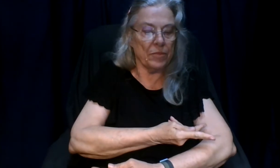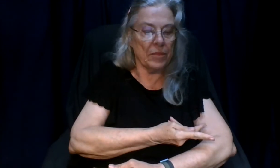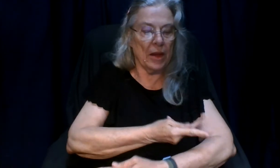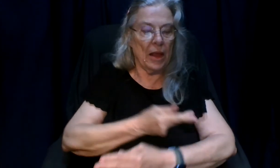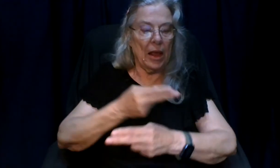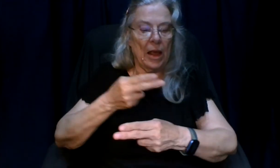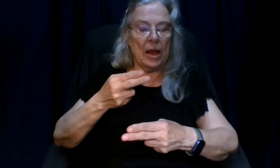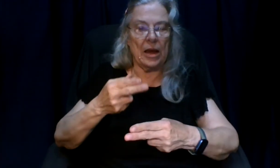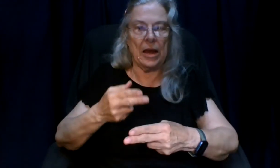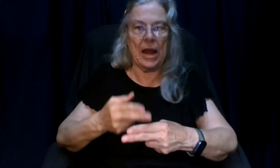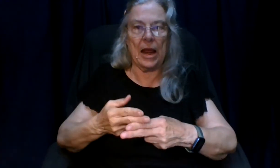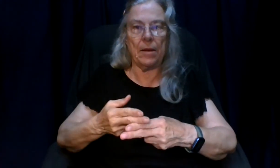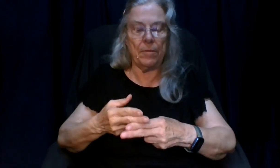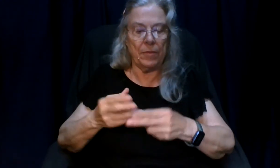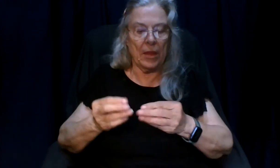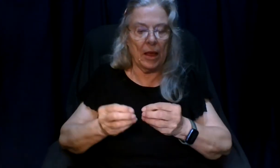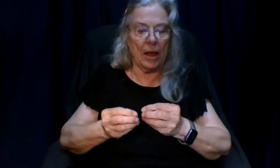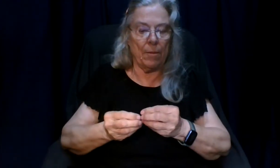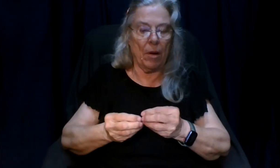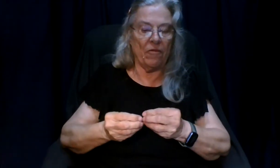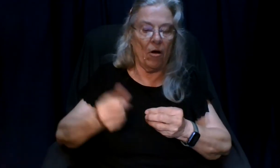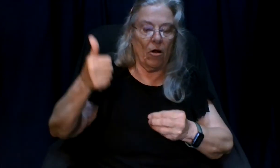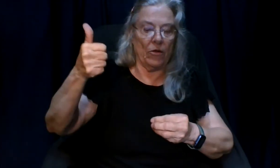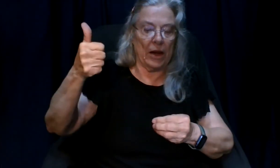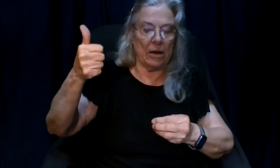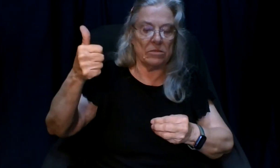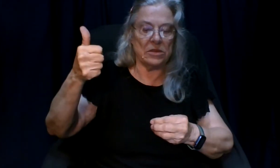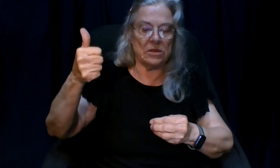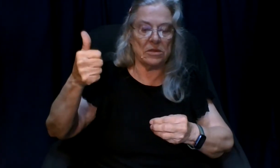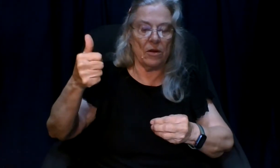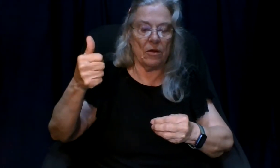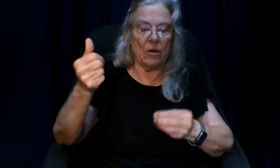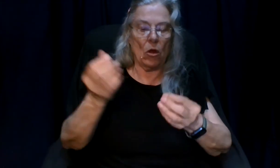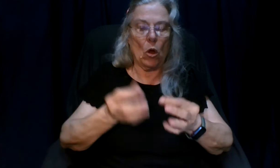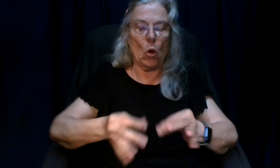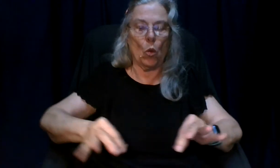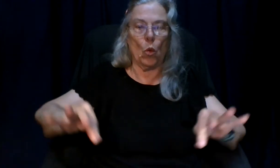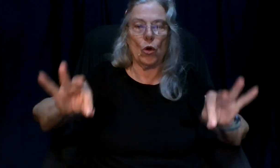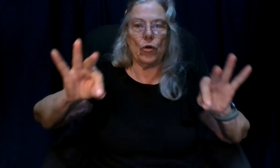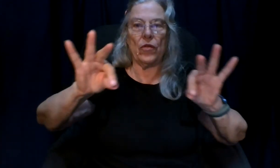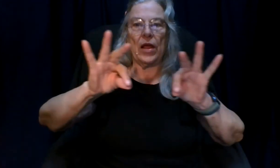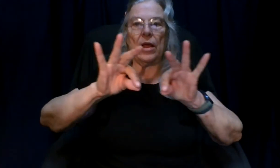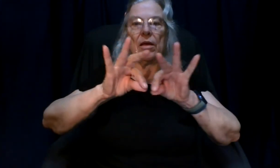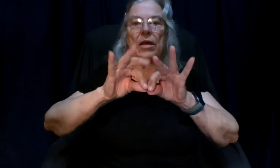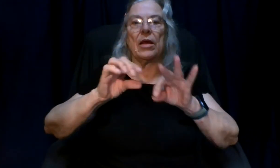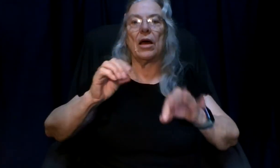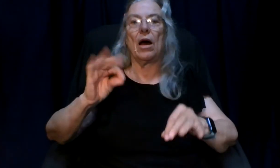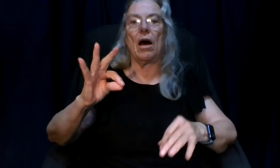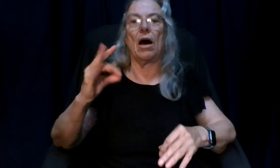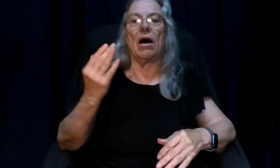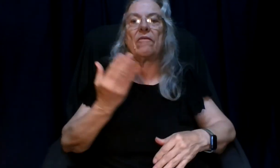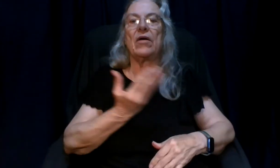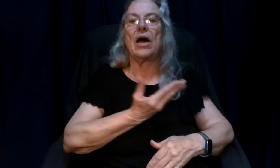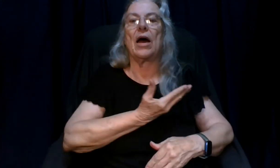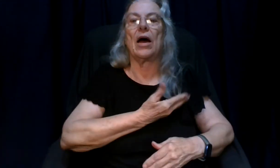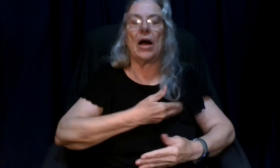name above all names worthy of our